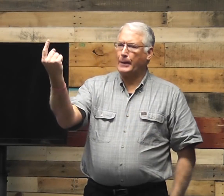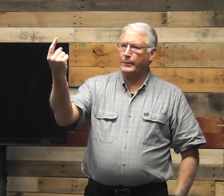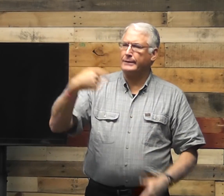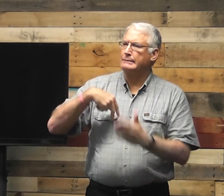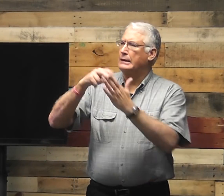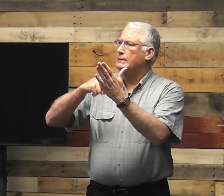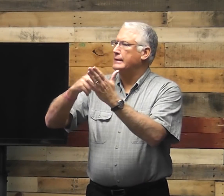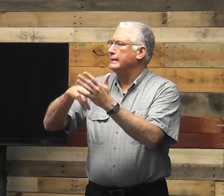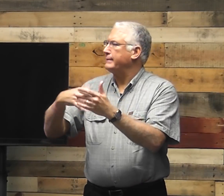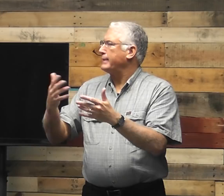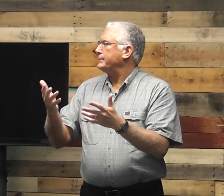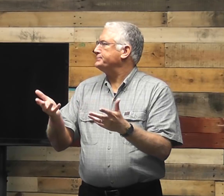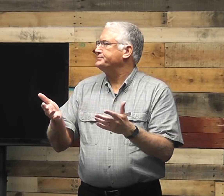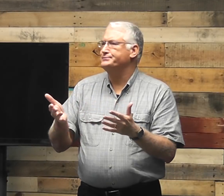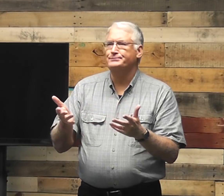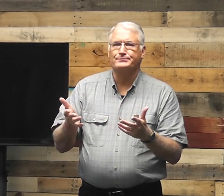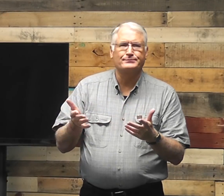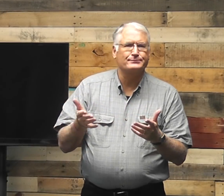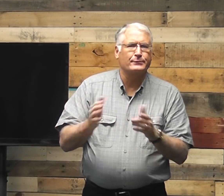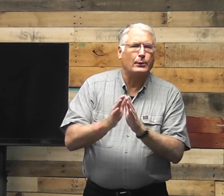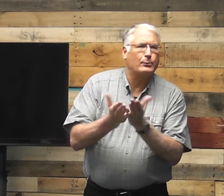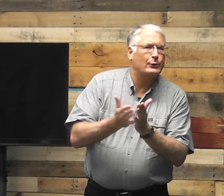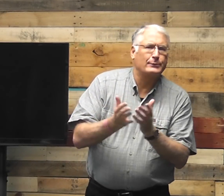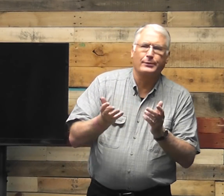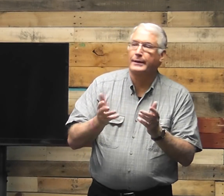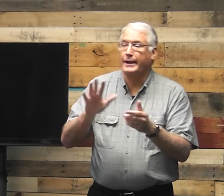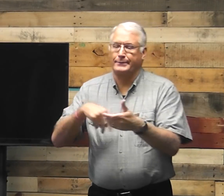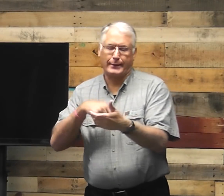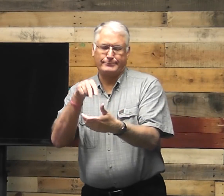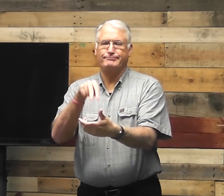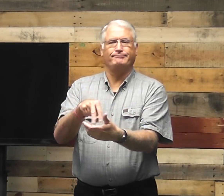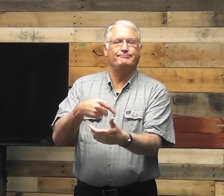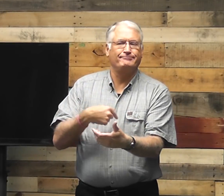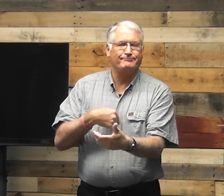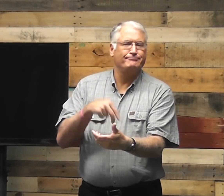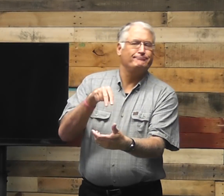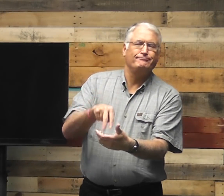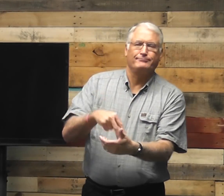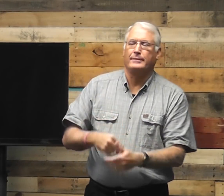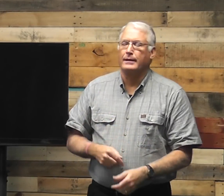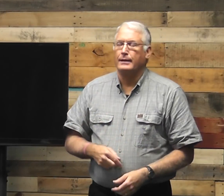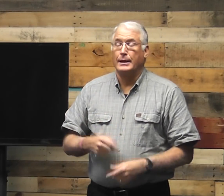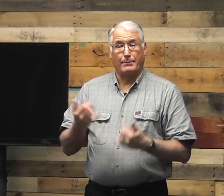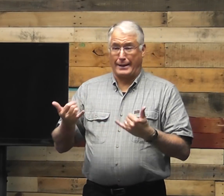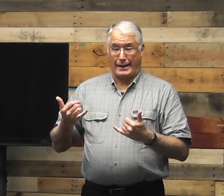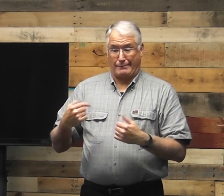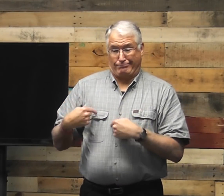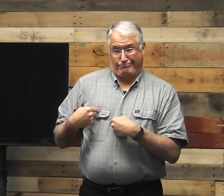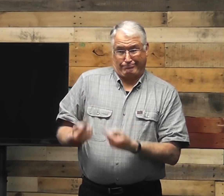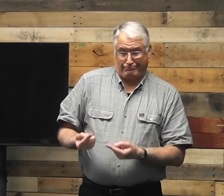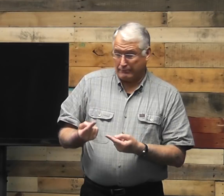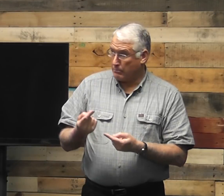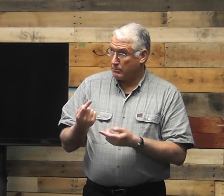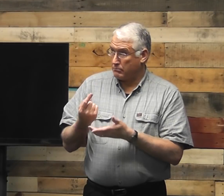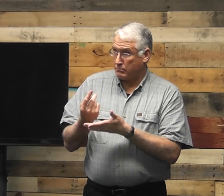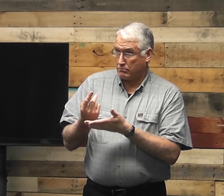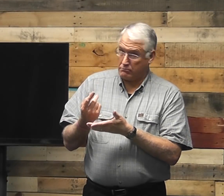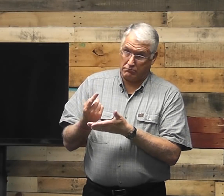there, and I'd want to read something, you know, a book, I'd be looking at my phone. But now, since